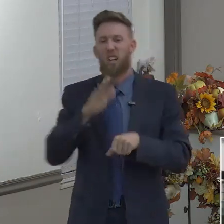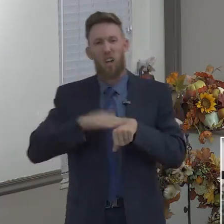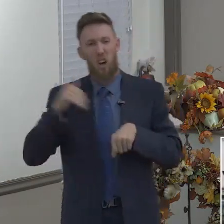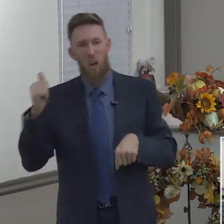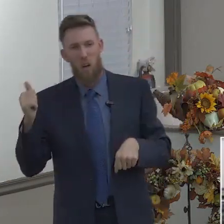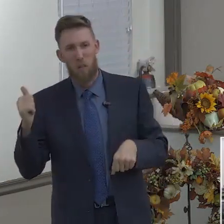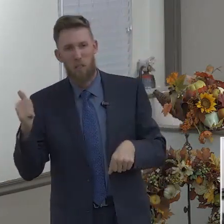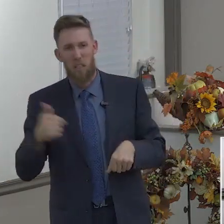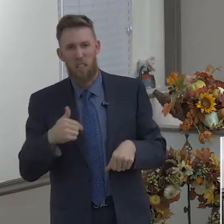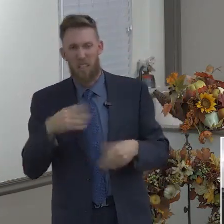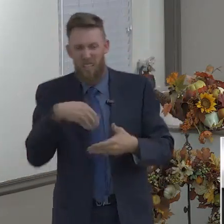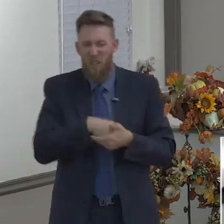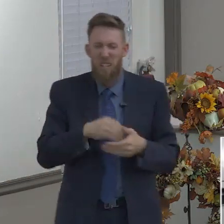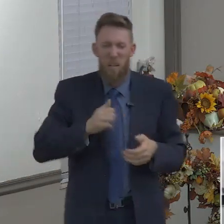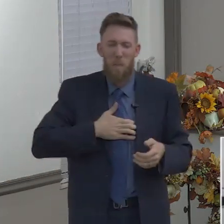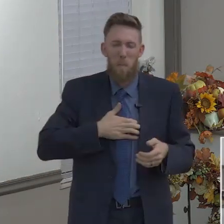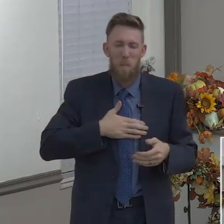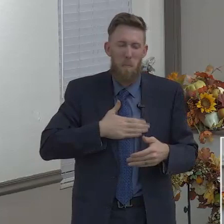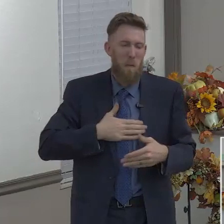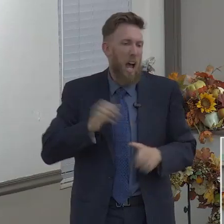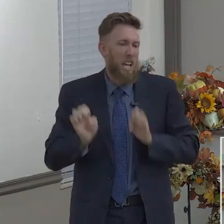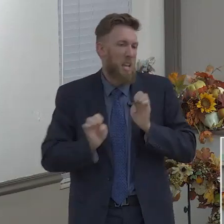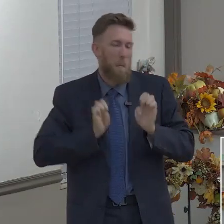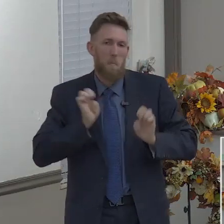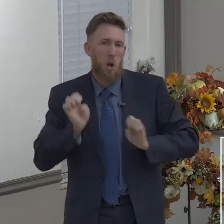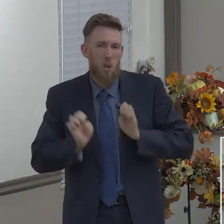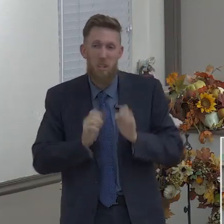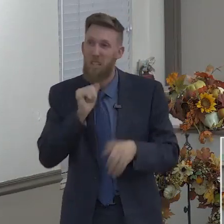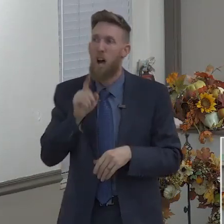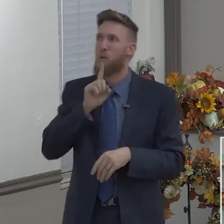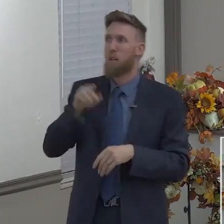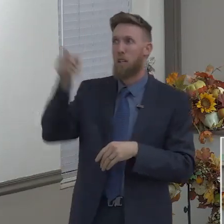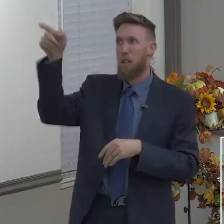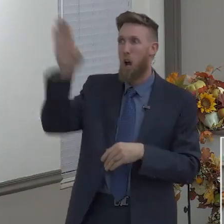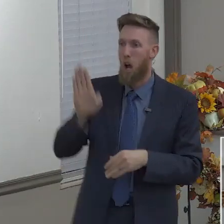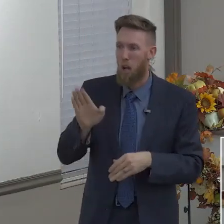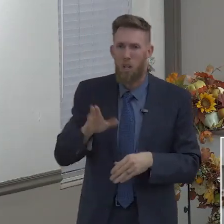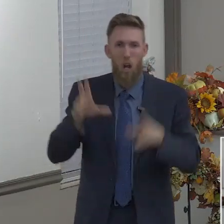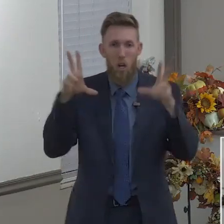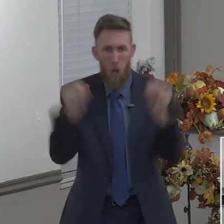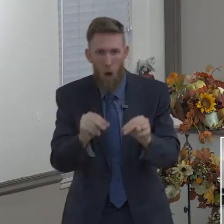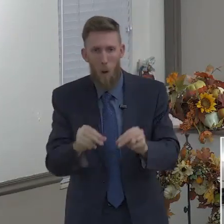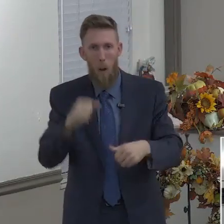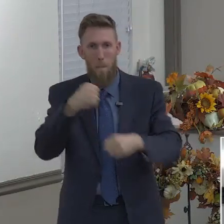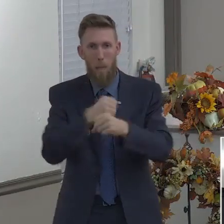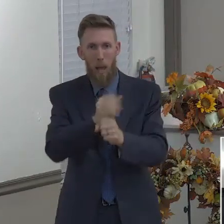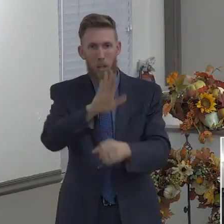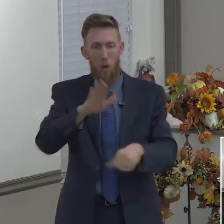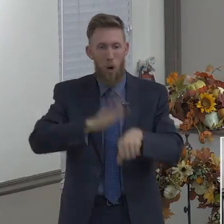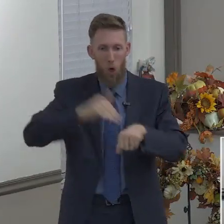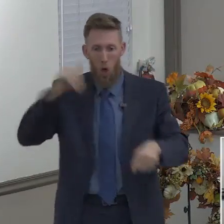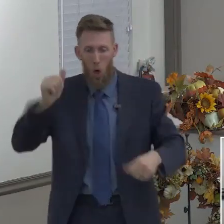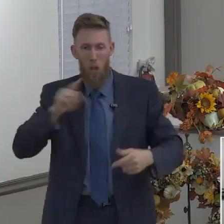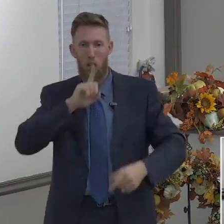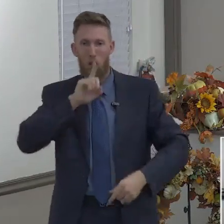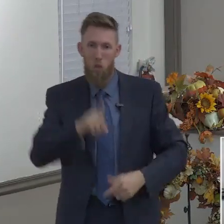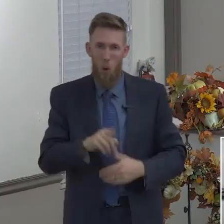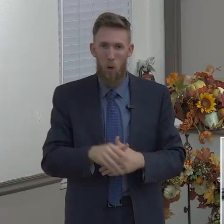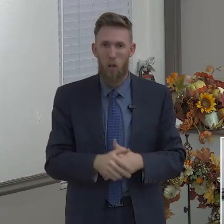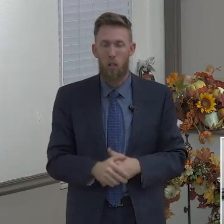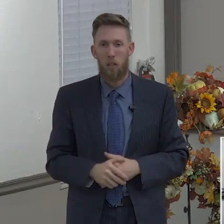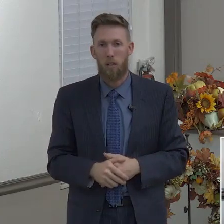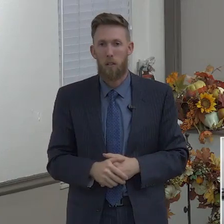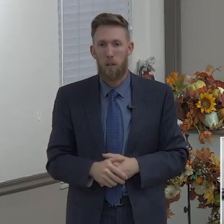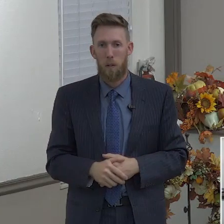just made a decision and it wasn't really God. Hey, make your calling and election sure. Make it sure. When God calls you to something, when God tells you